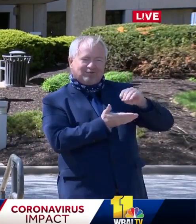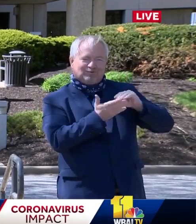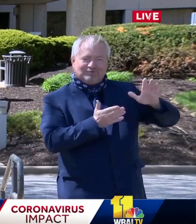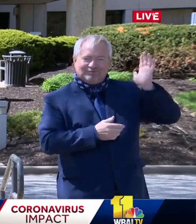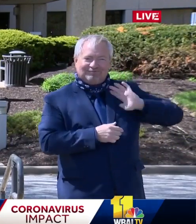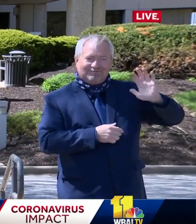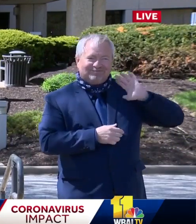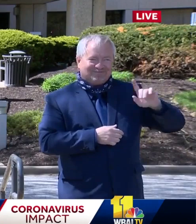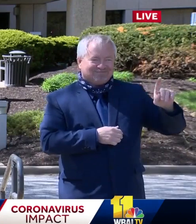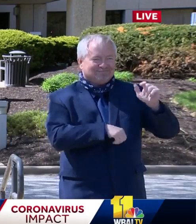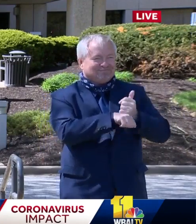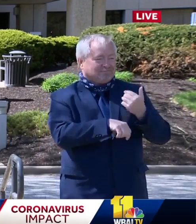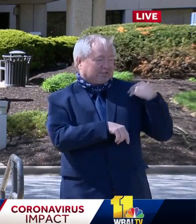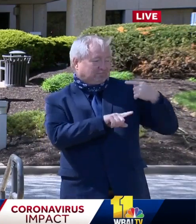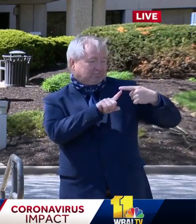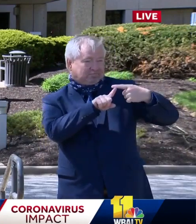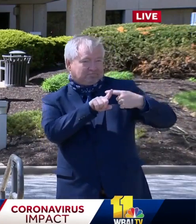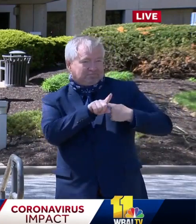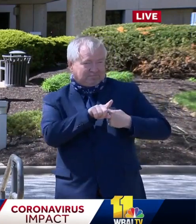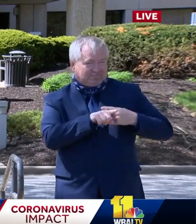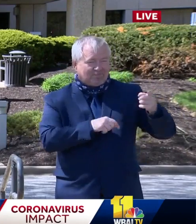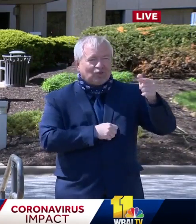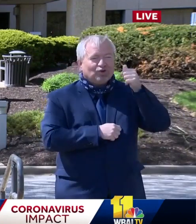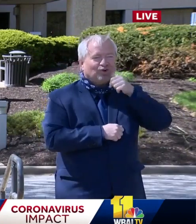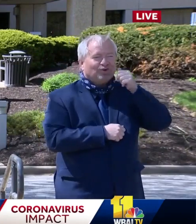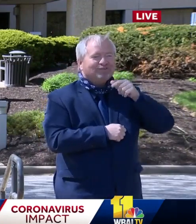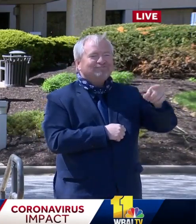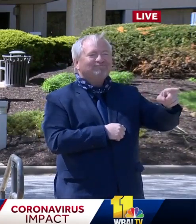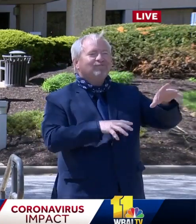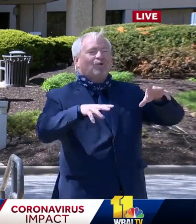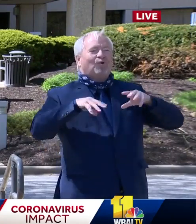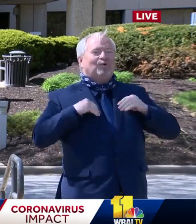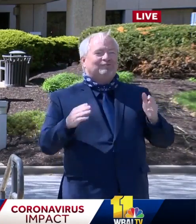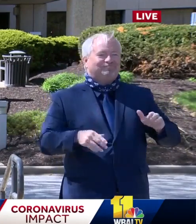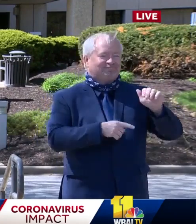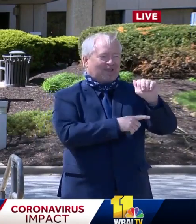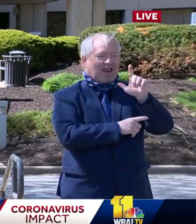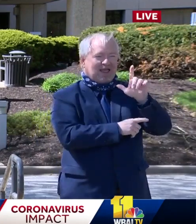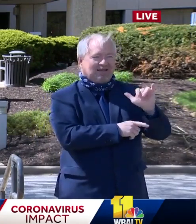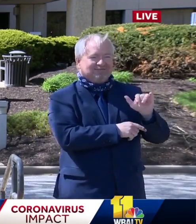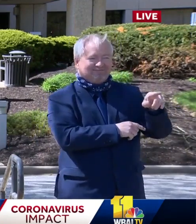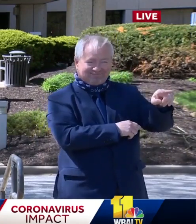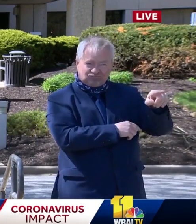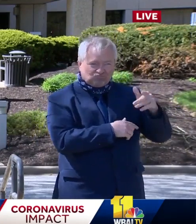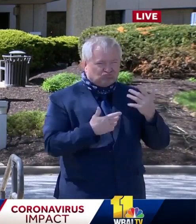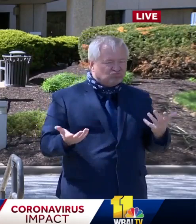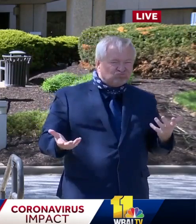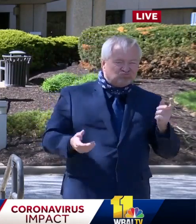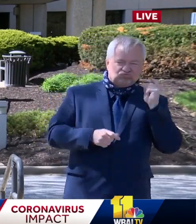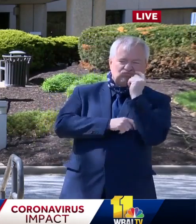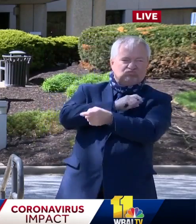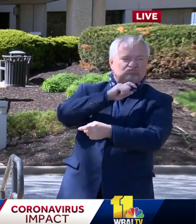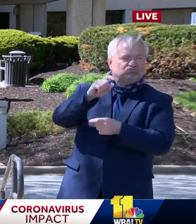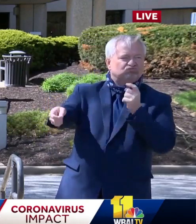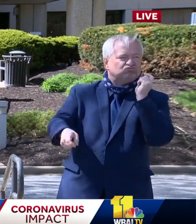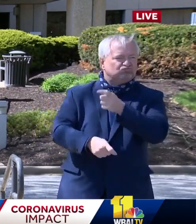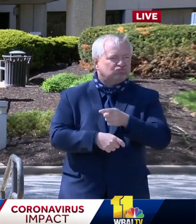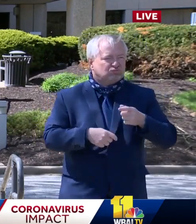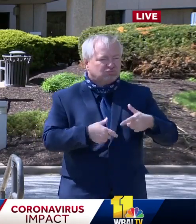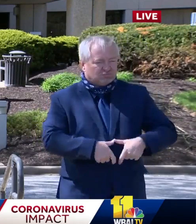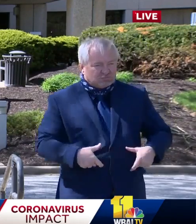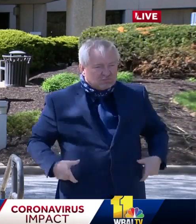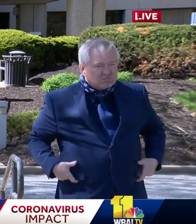Last month, Allie and her company generously donated their entire inventory of fanny packs